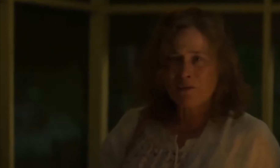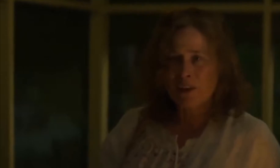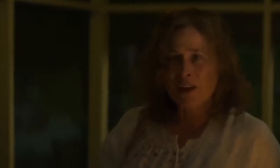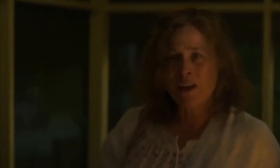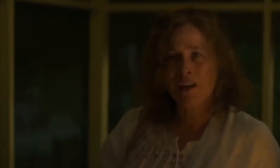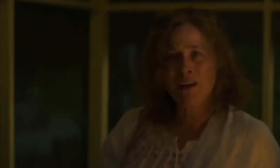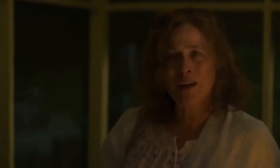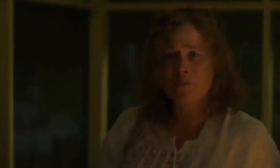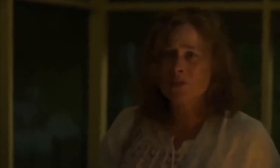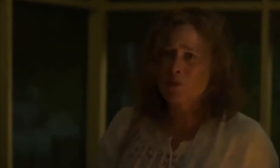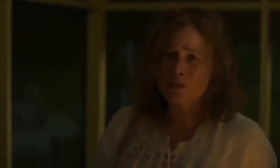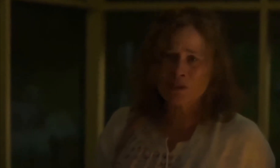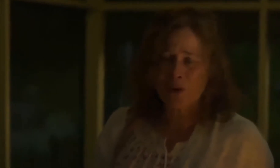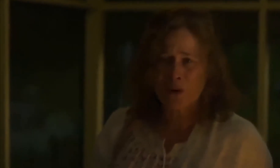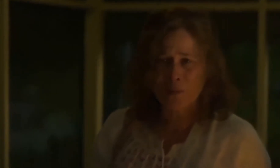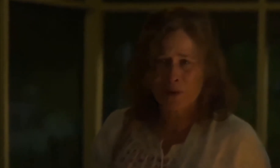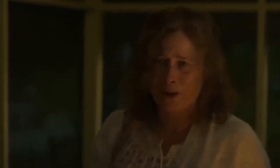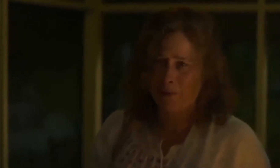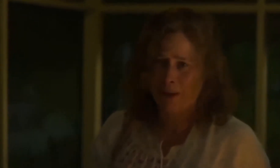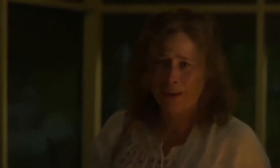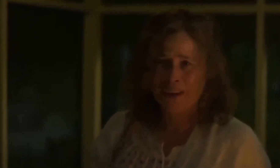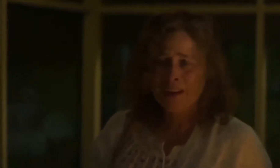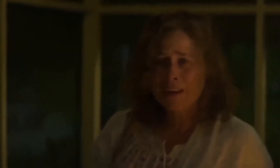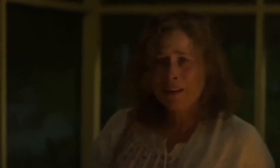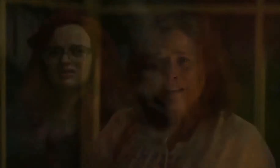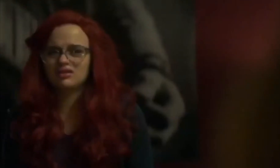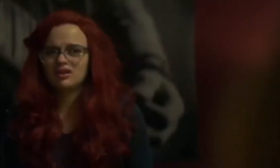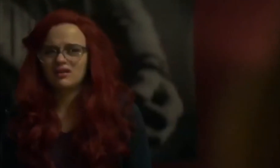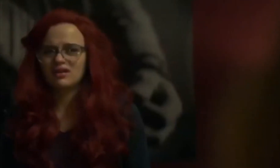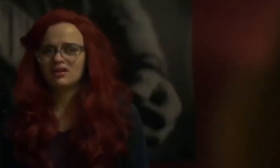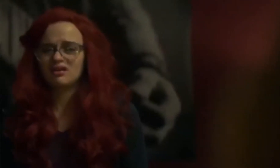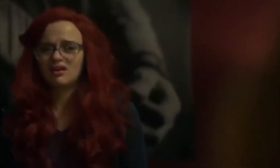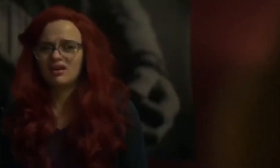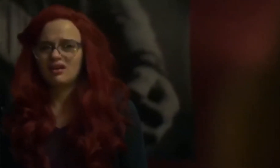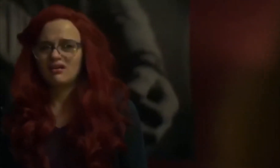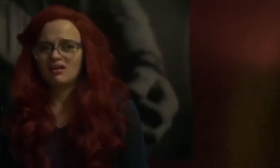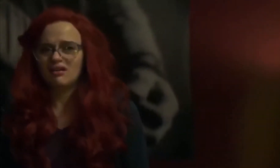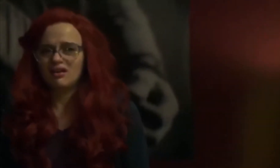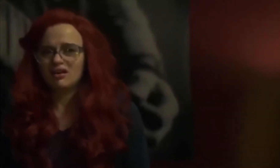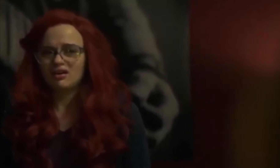it. And I'm so sorry, baby. I would do anything for you.